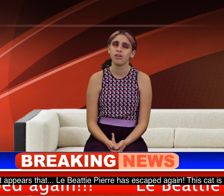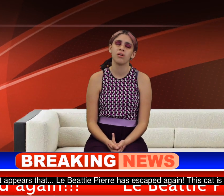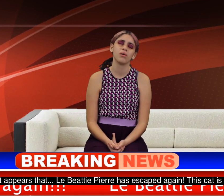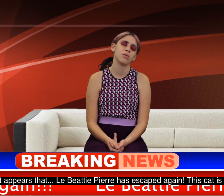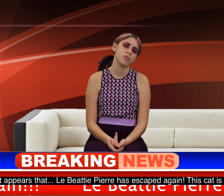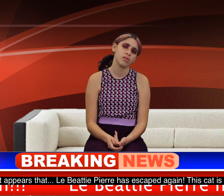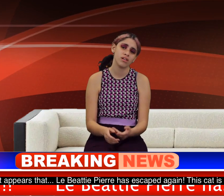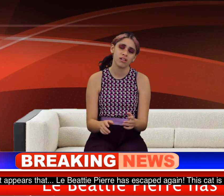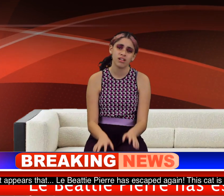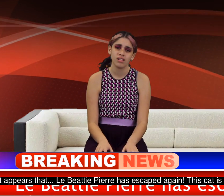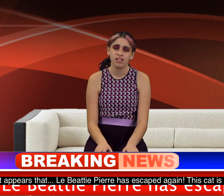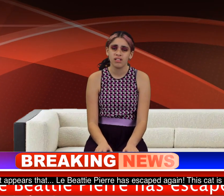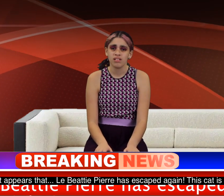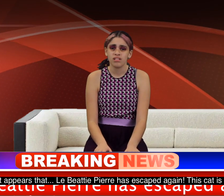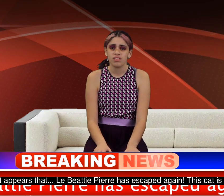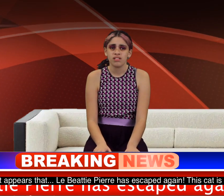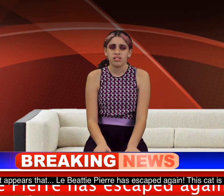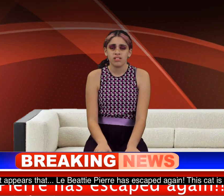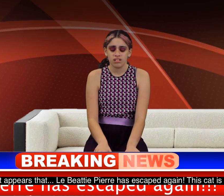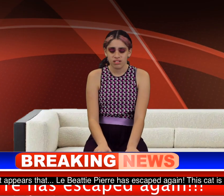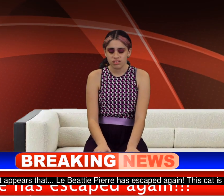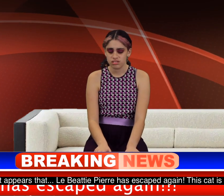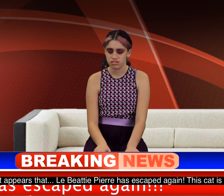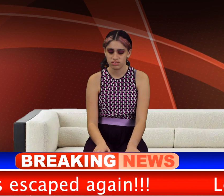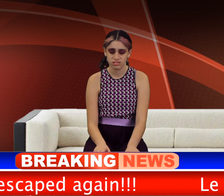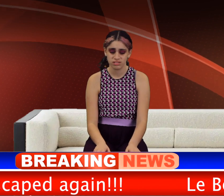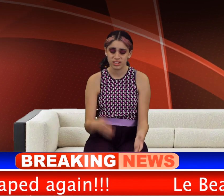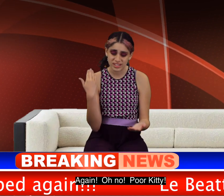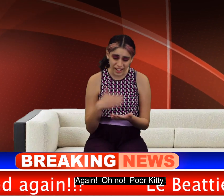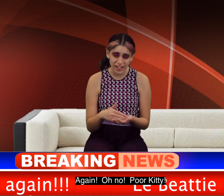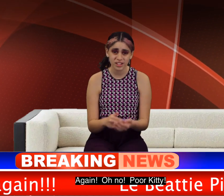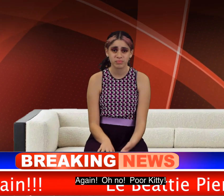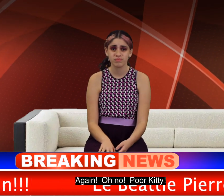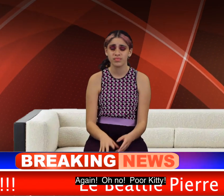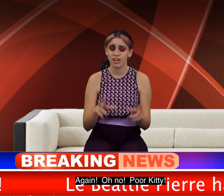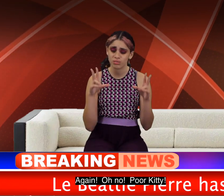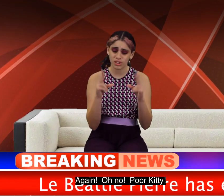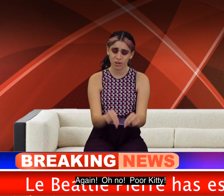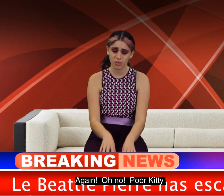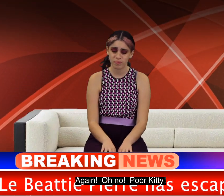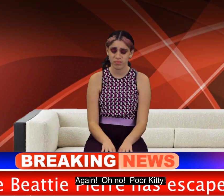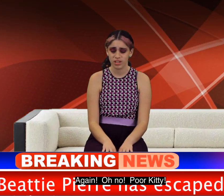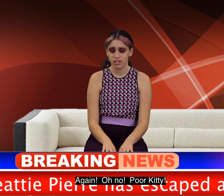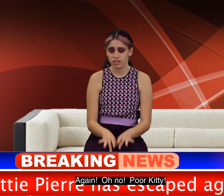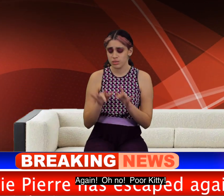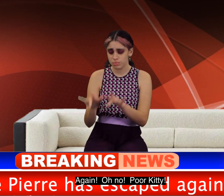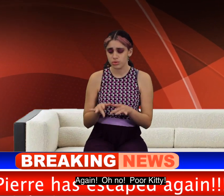BT Pierre has escaped again. Oh, this cat is a trip. Again? Oh no. Poor